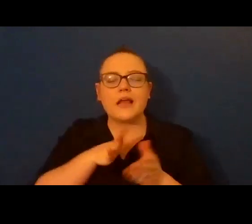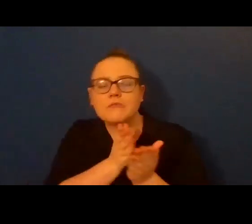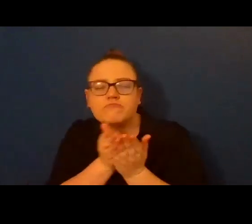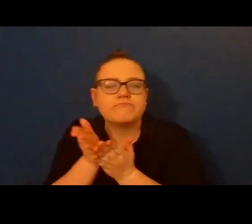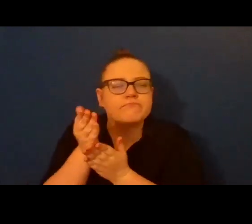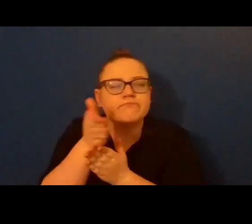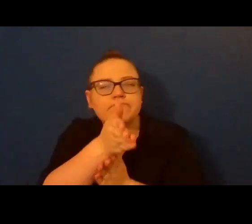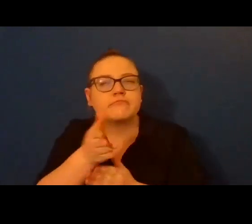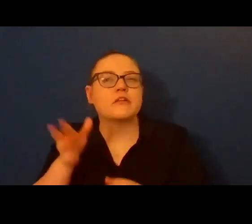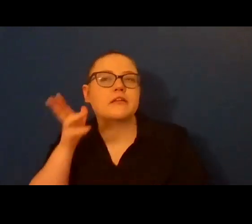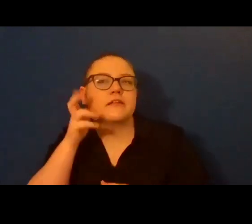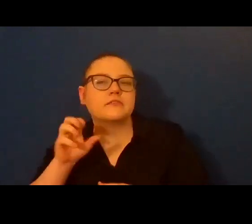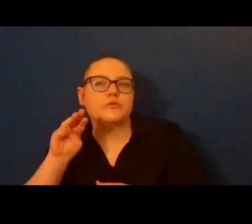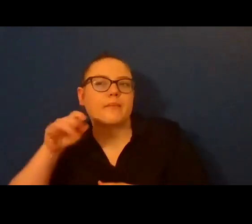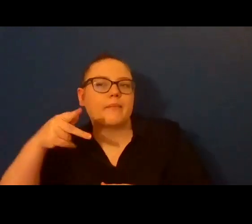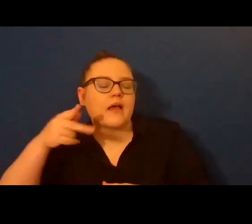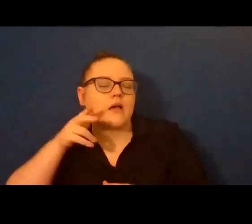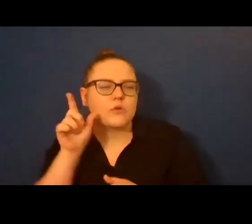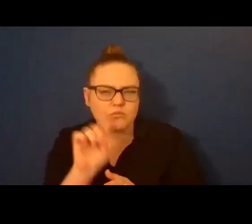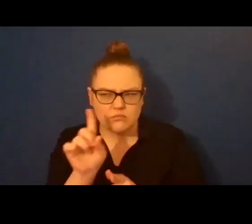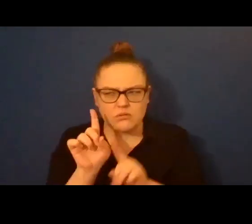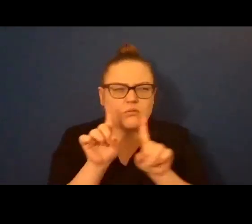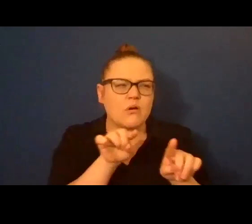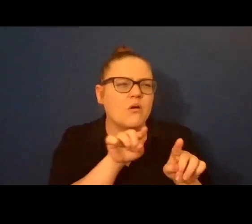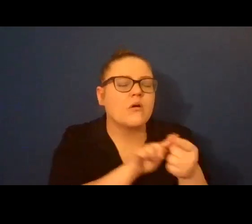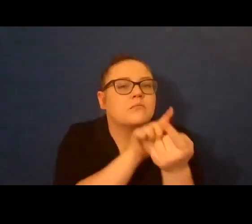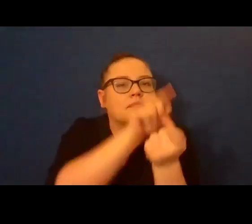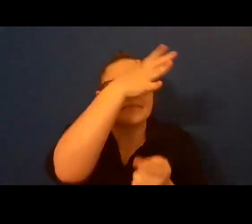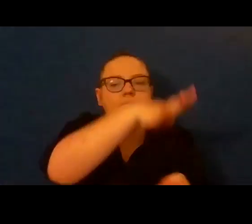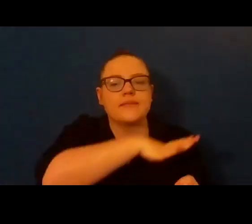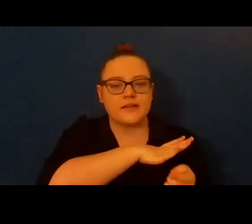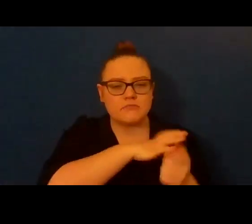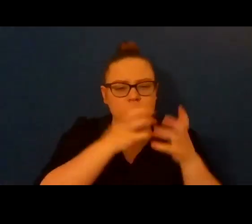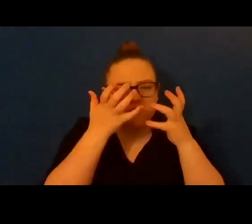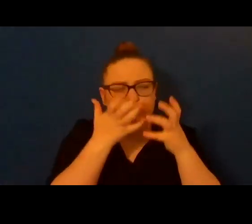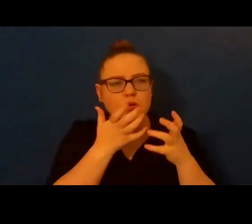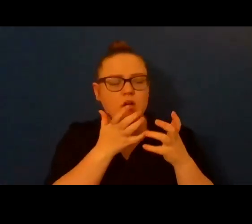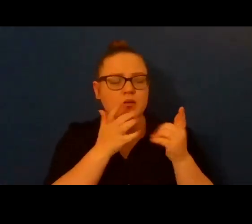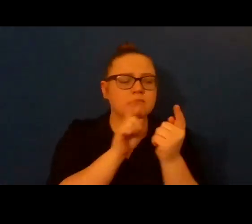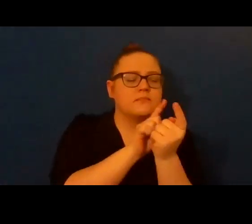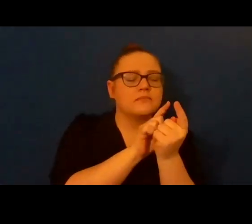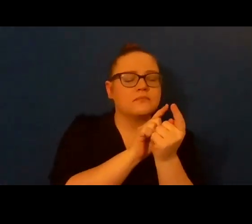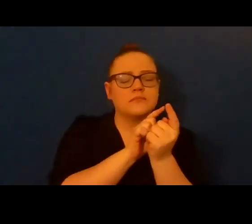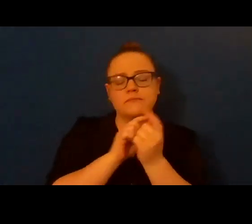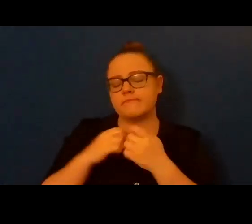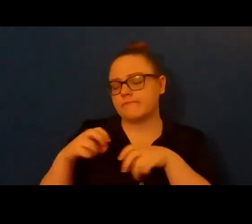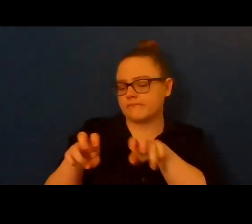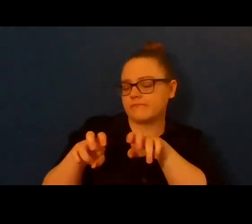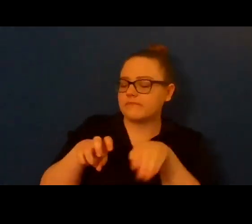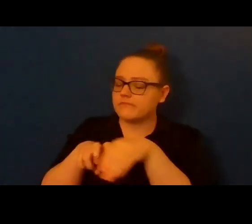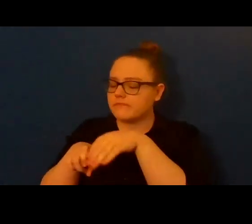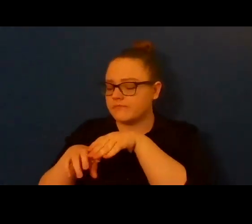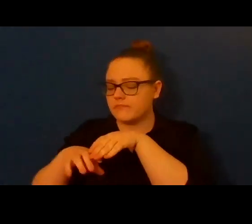to meet some random guy in the black mouth of night. I place my hand over Adam's, try to absorb all of its heat in my palm.